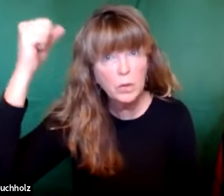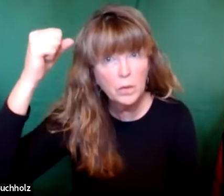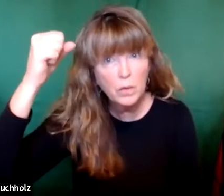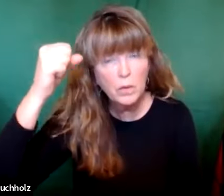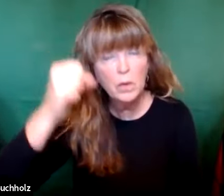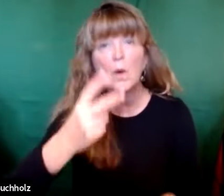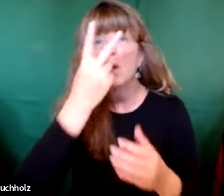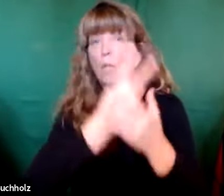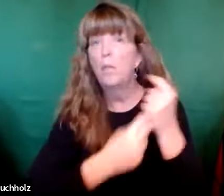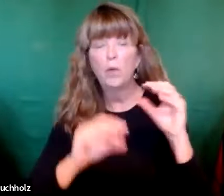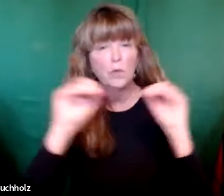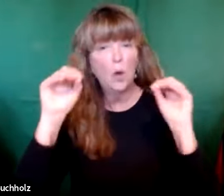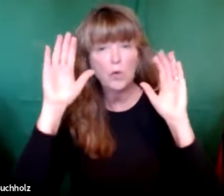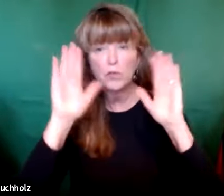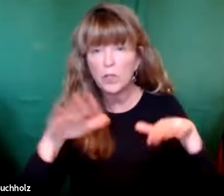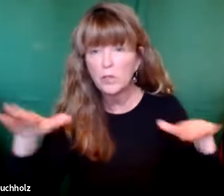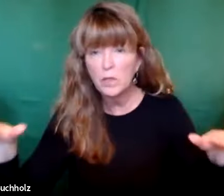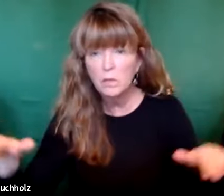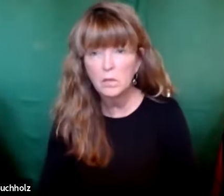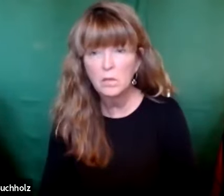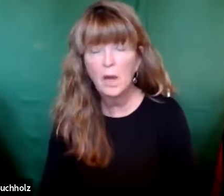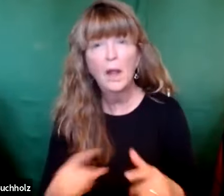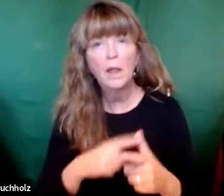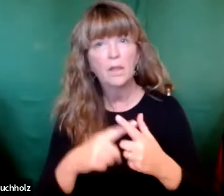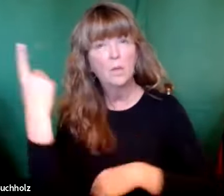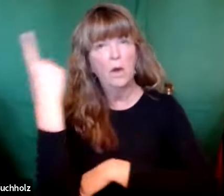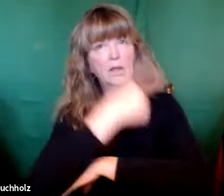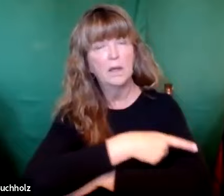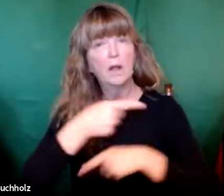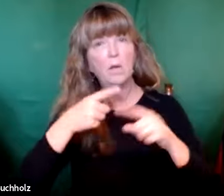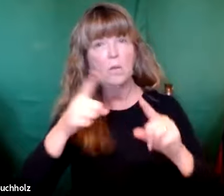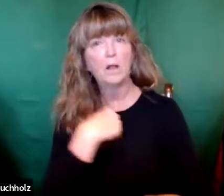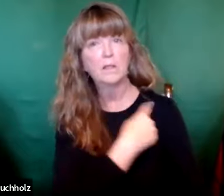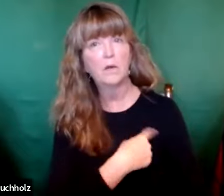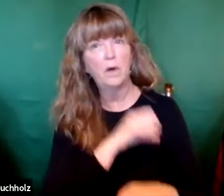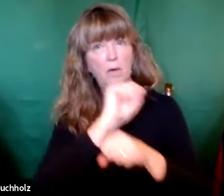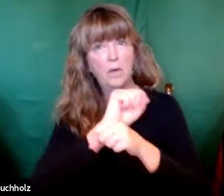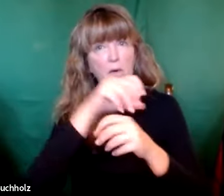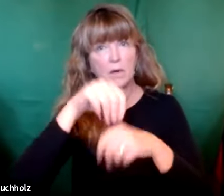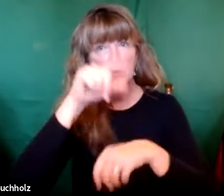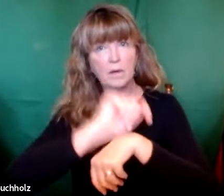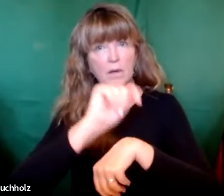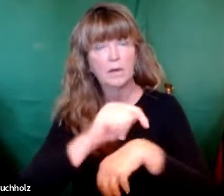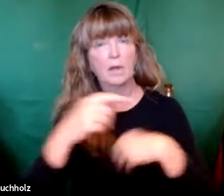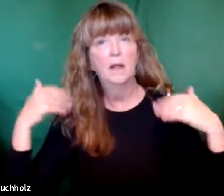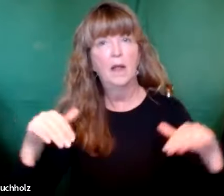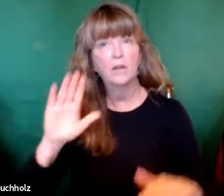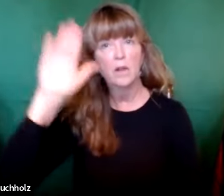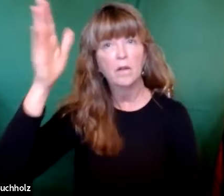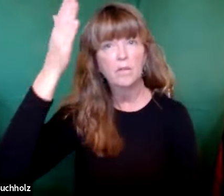They were both elderly. They both had no children. And then one day, while Zachariah